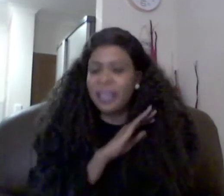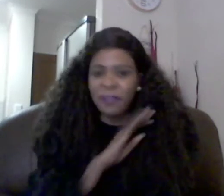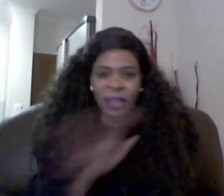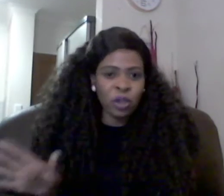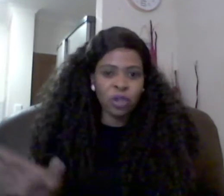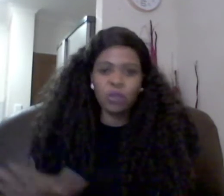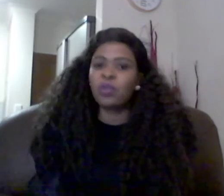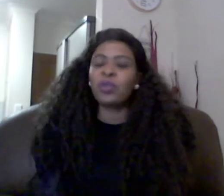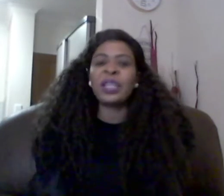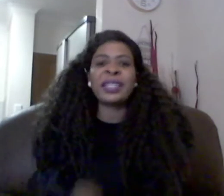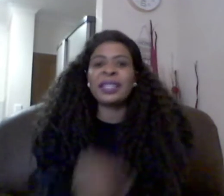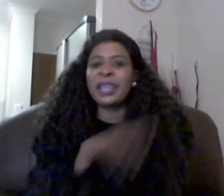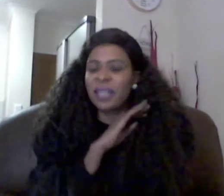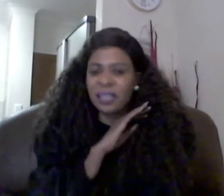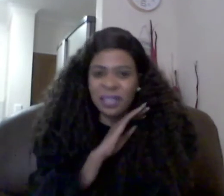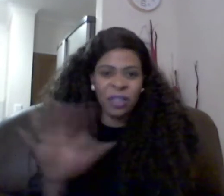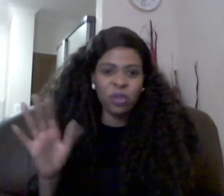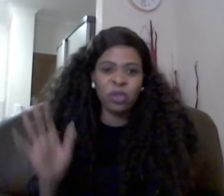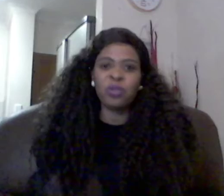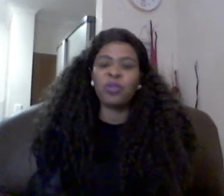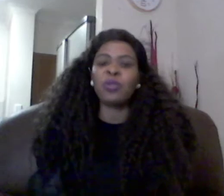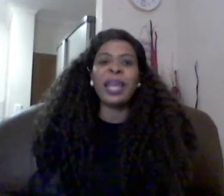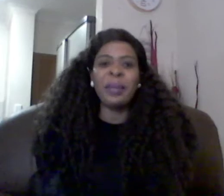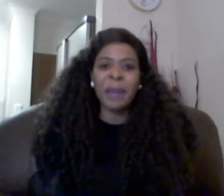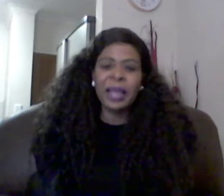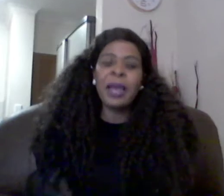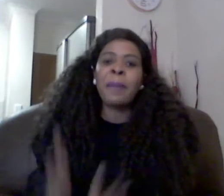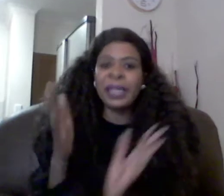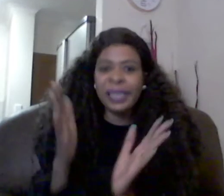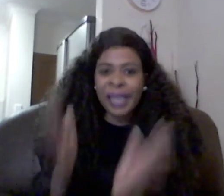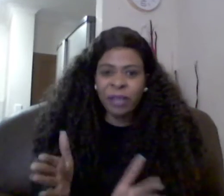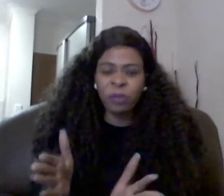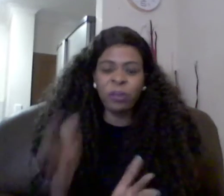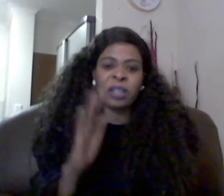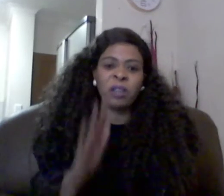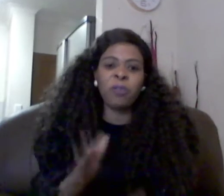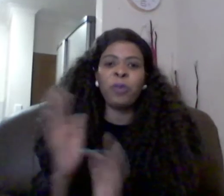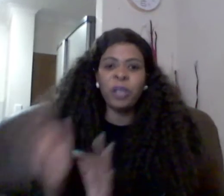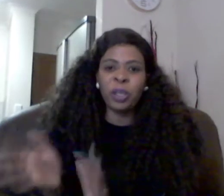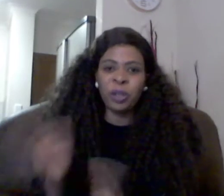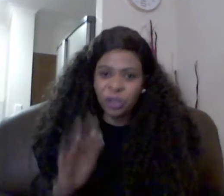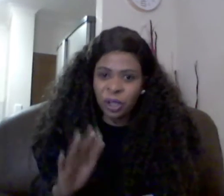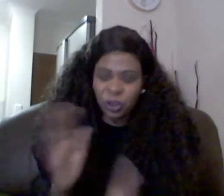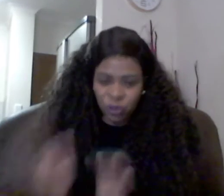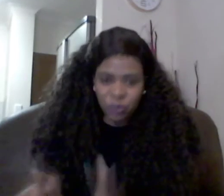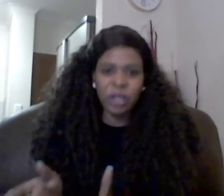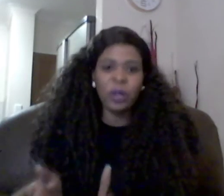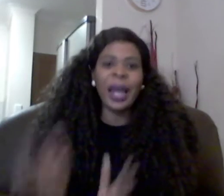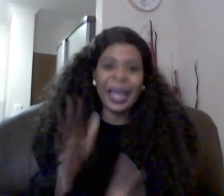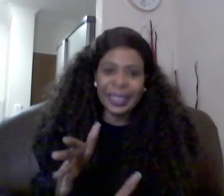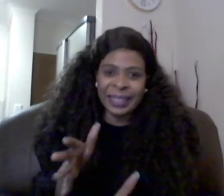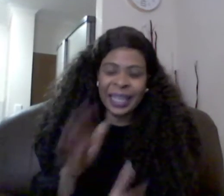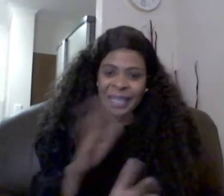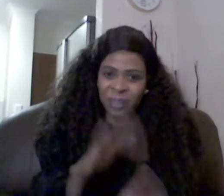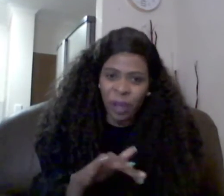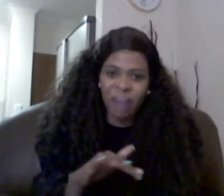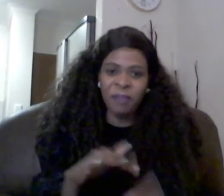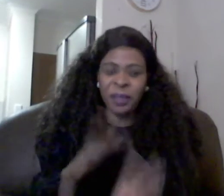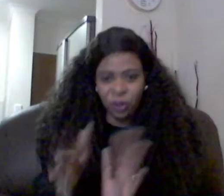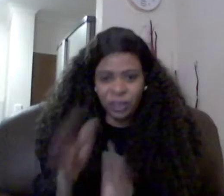never introduced you to his sisters he has never introduced you to anybody but yet you find that you're fulfilling your duty you're acting as a wife but you're not